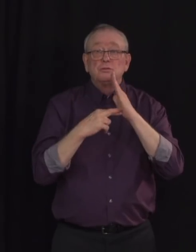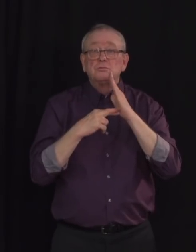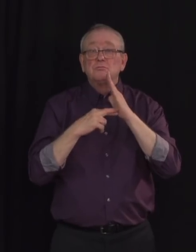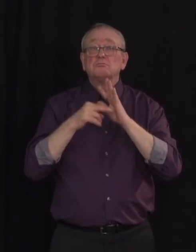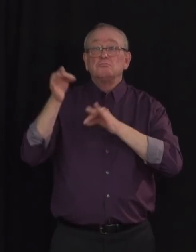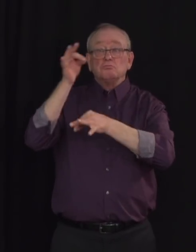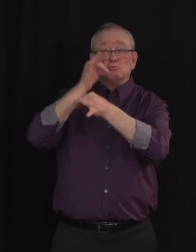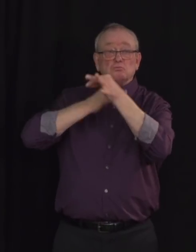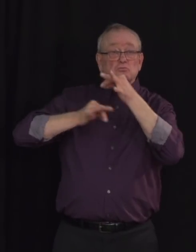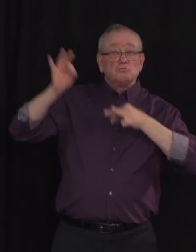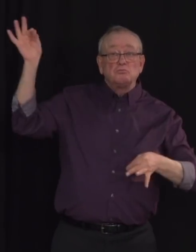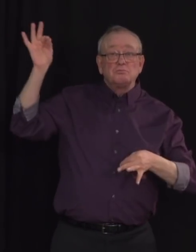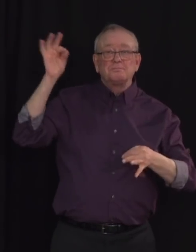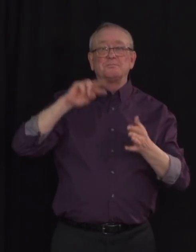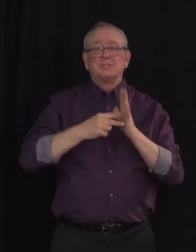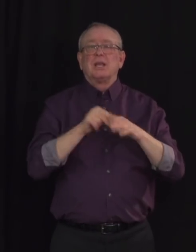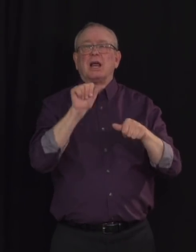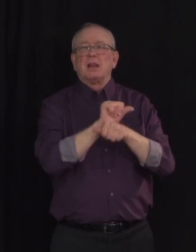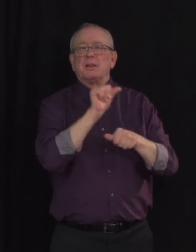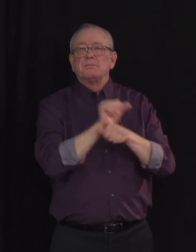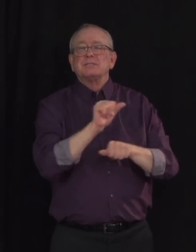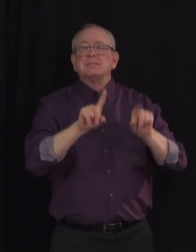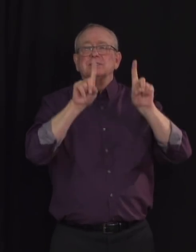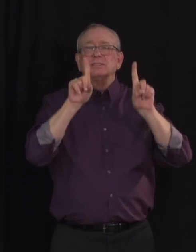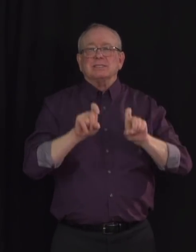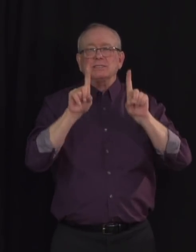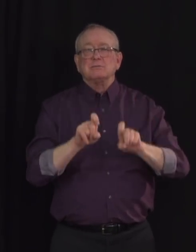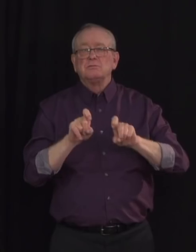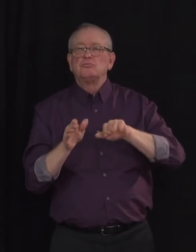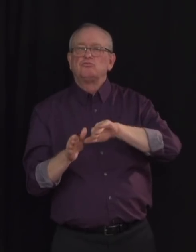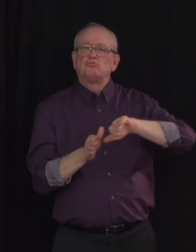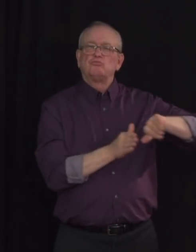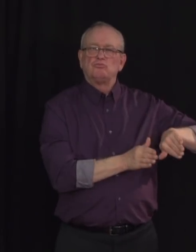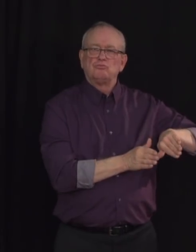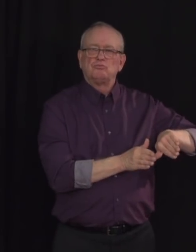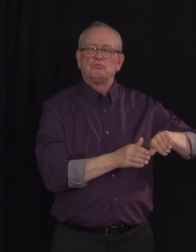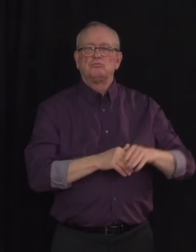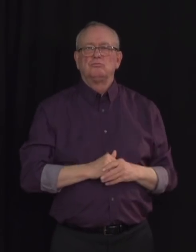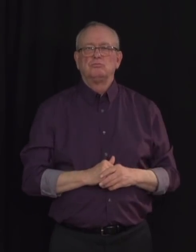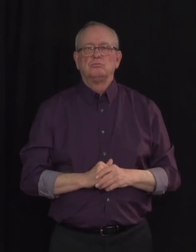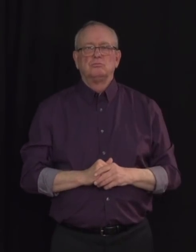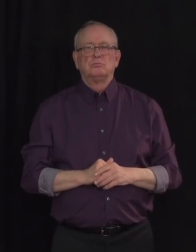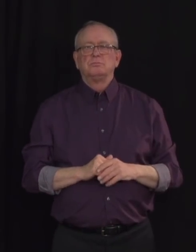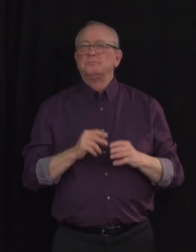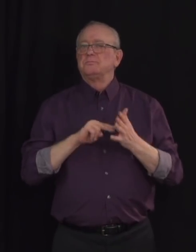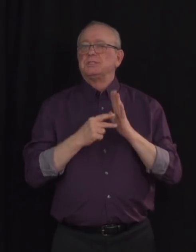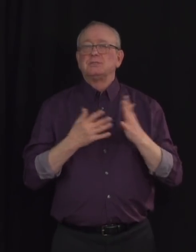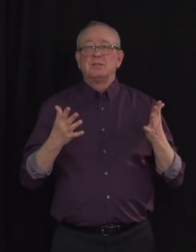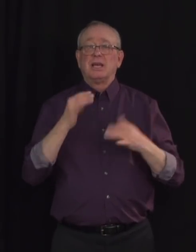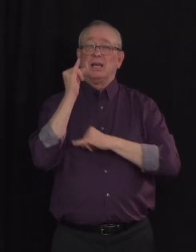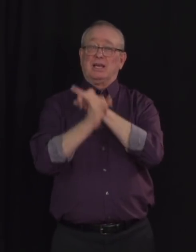at the Calgary airport. This means that all air travellers arriving to Alberta from outside of Canada